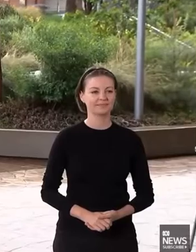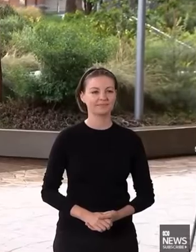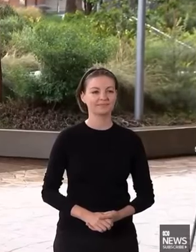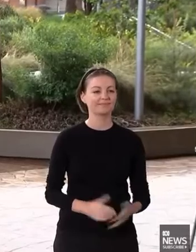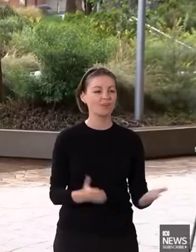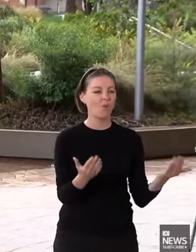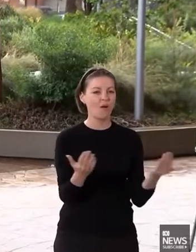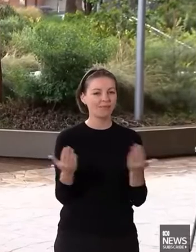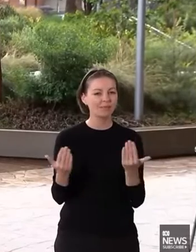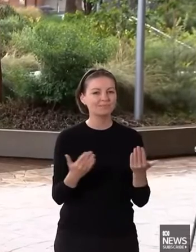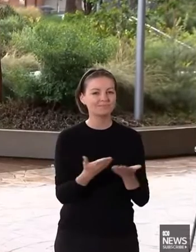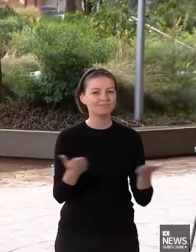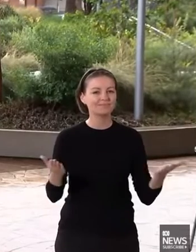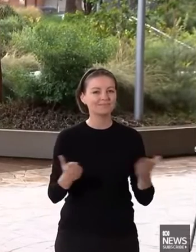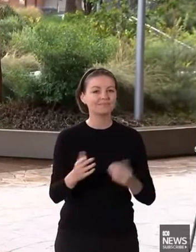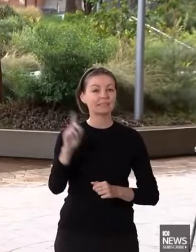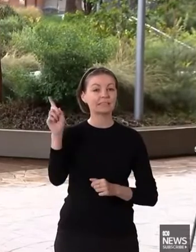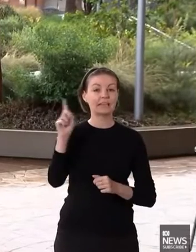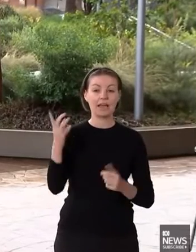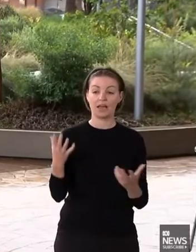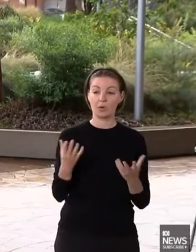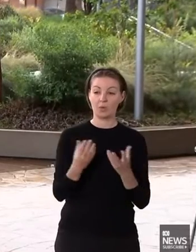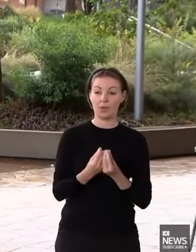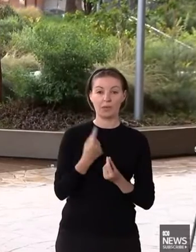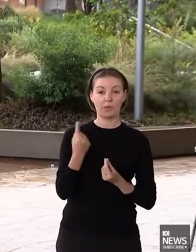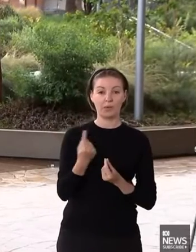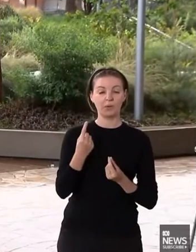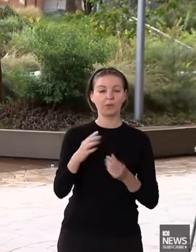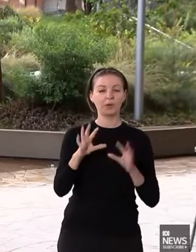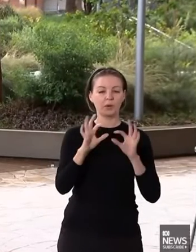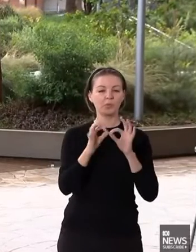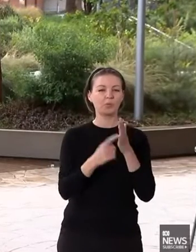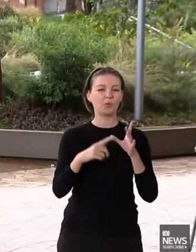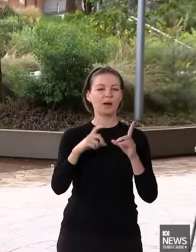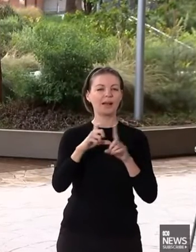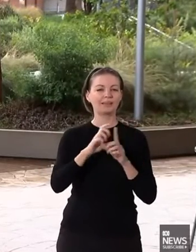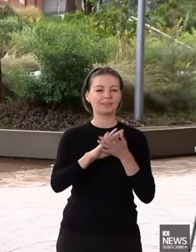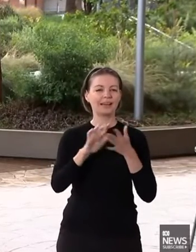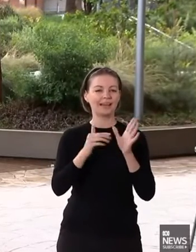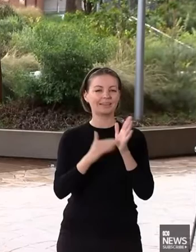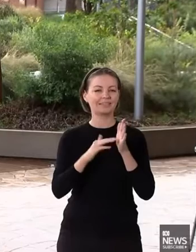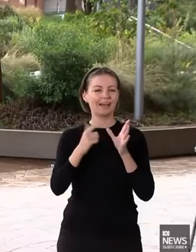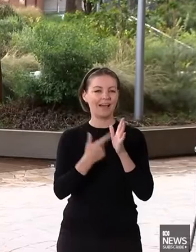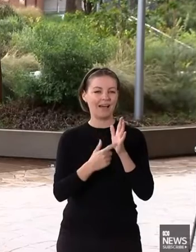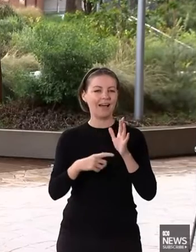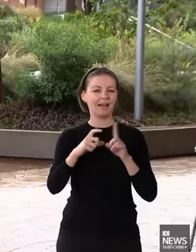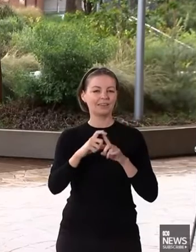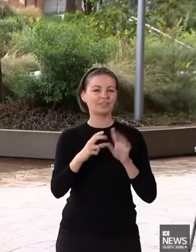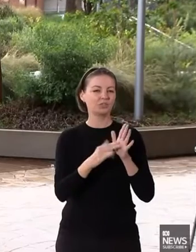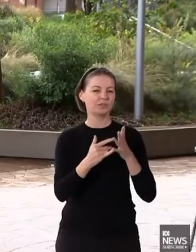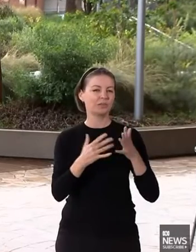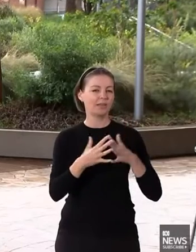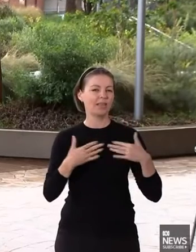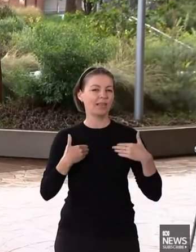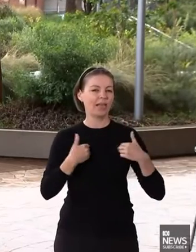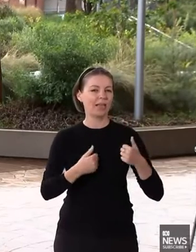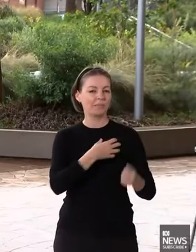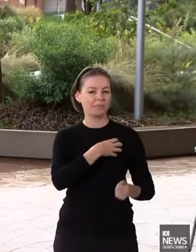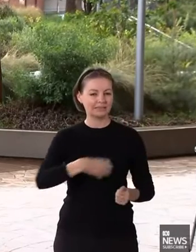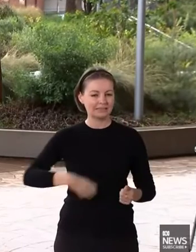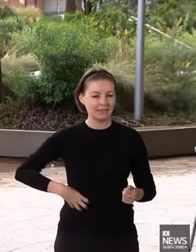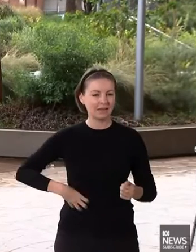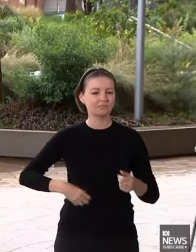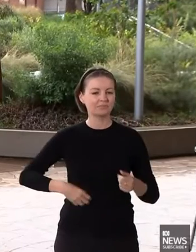Welcome everybody. Today I'm joined by Brad Hazard, New South Wales Health Minister, Dr. Kerry Chant, our Chief Health